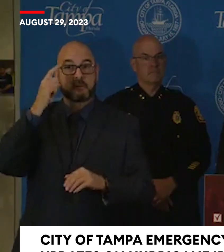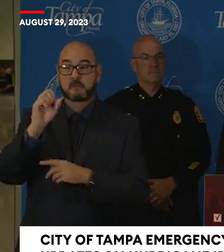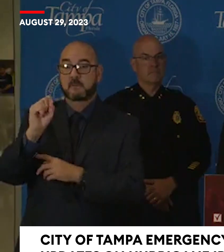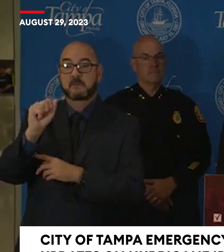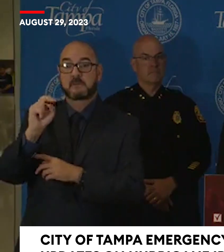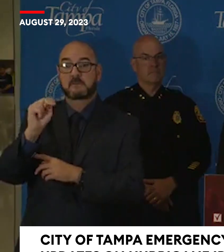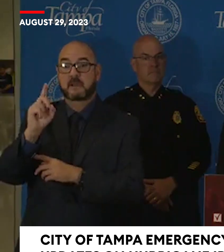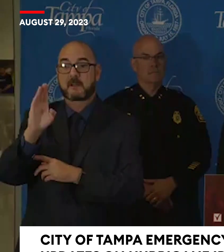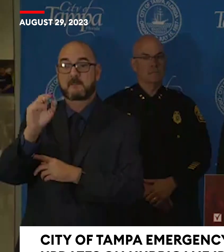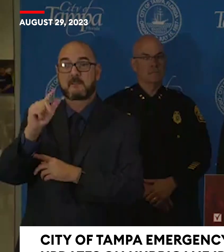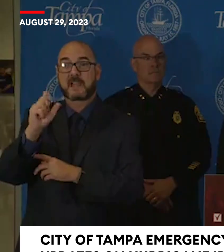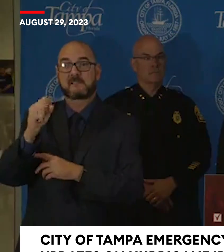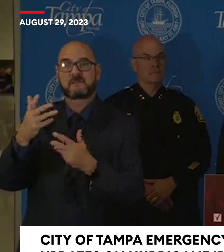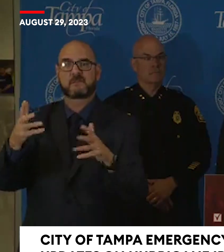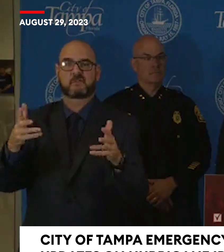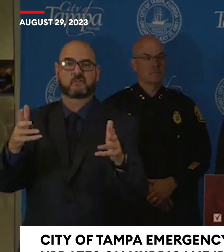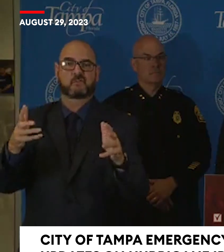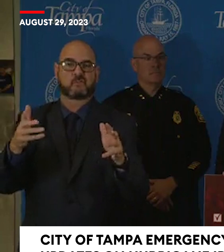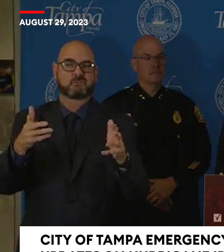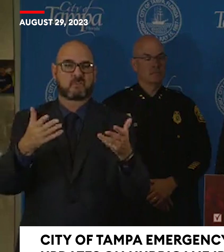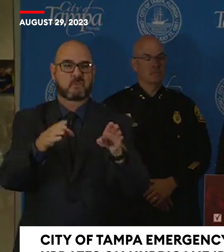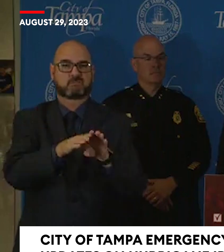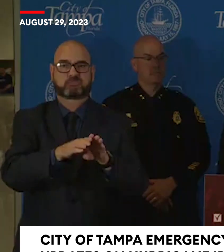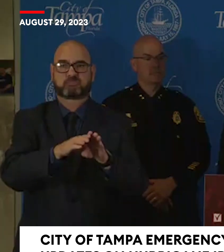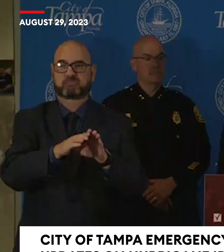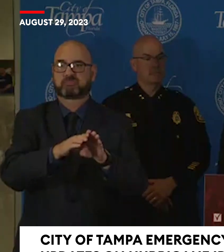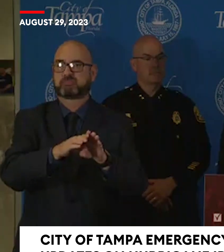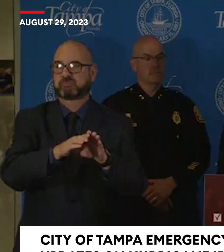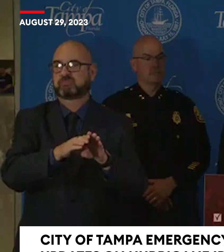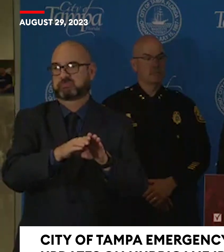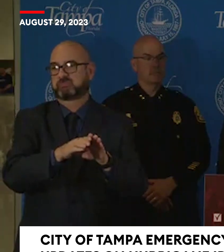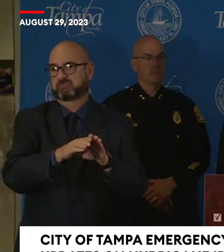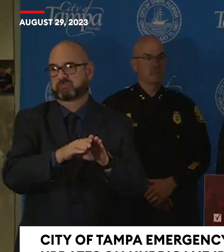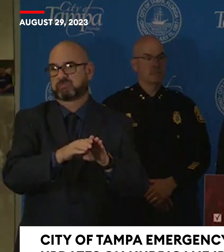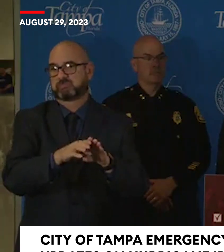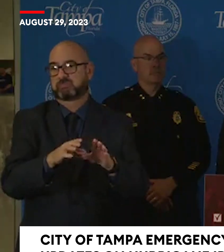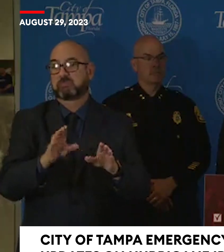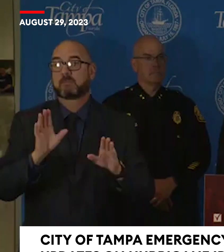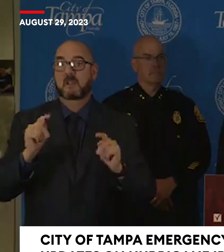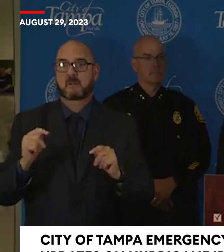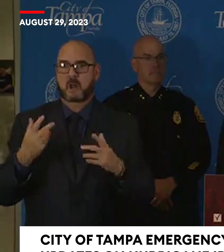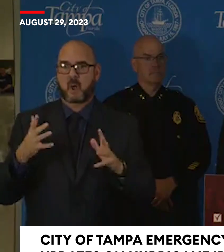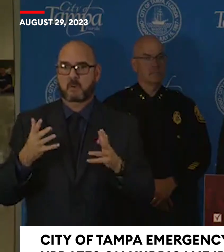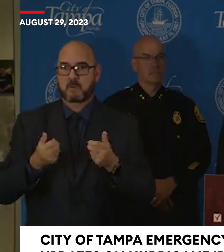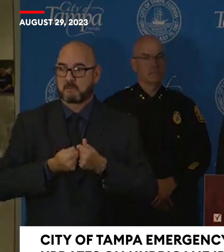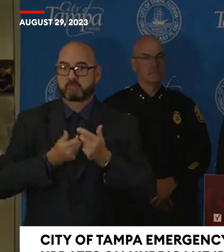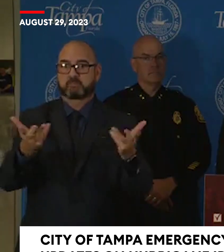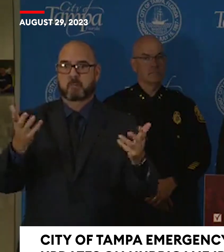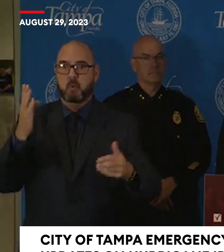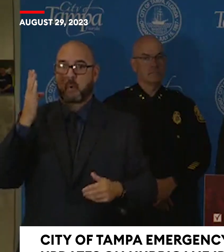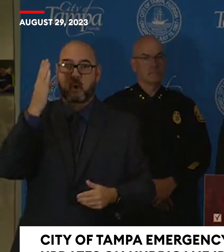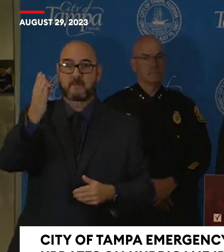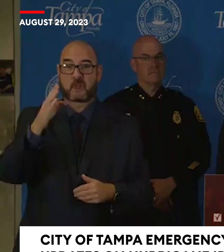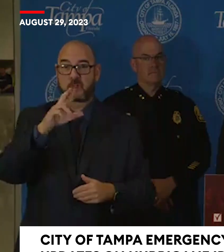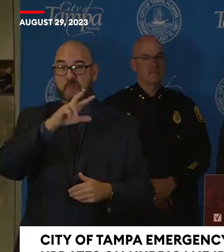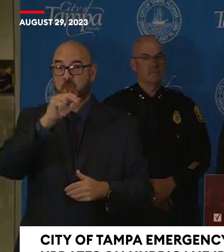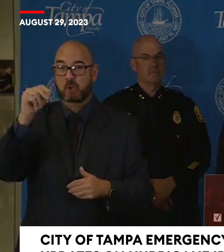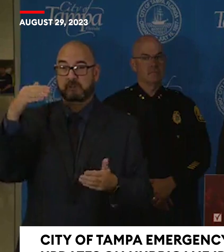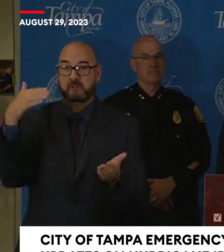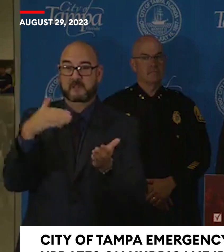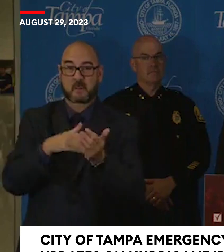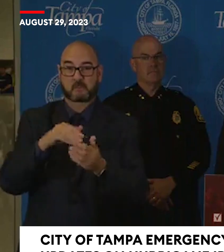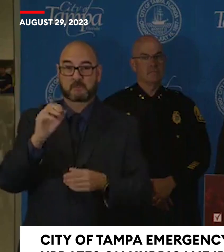as of 1130 today, but we passed out over 30,000 sandbags to our